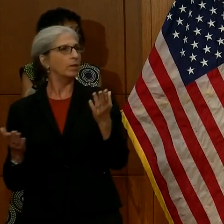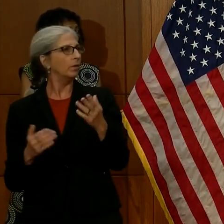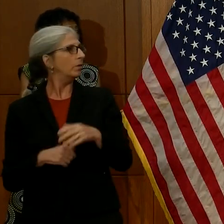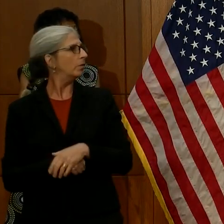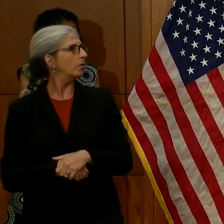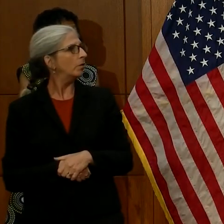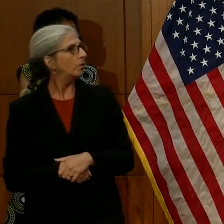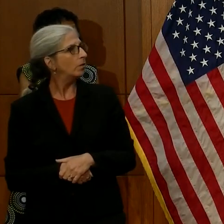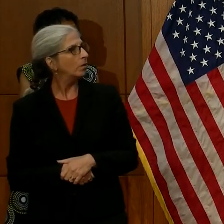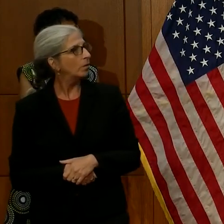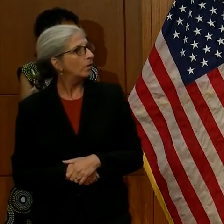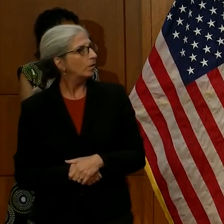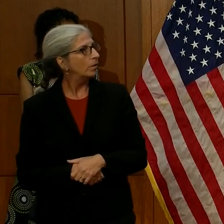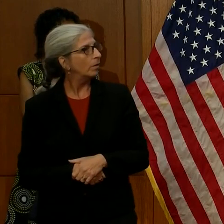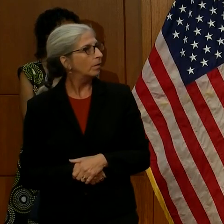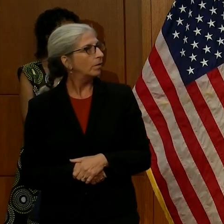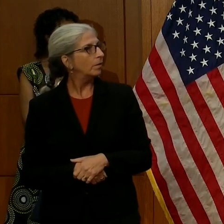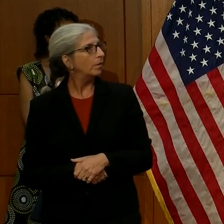Yes.